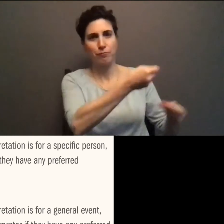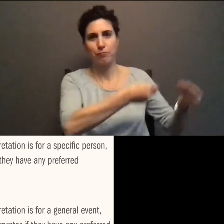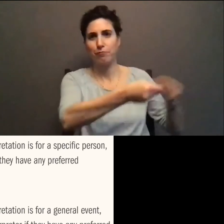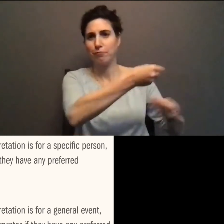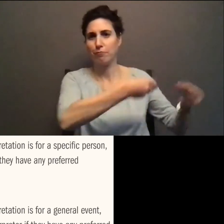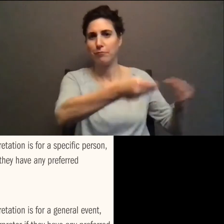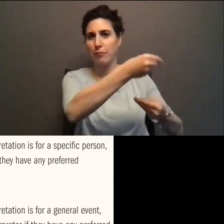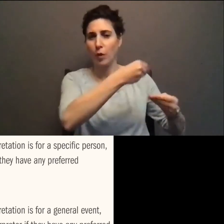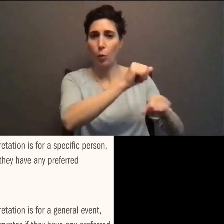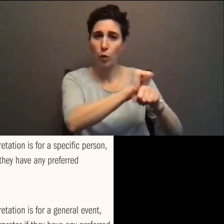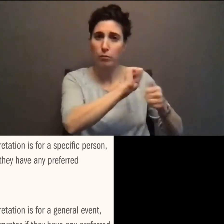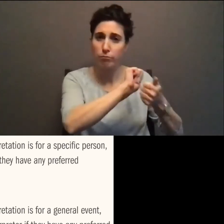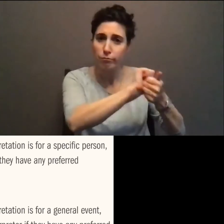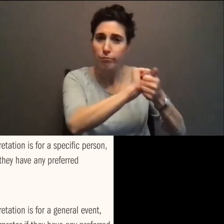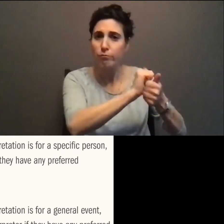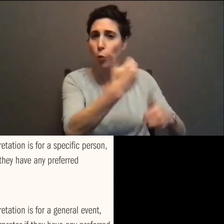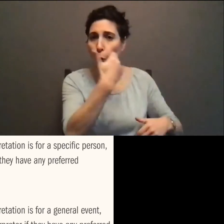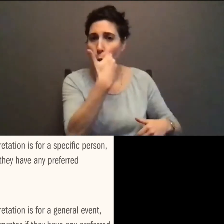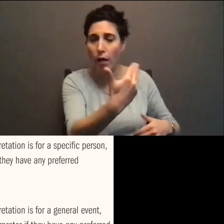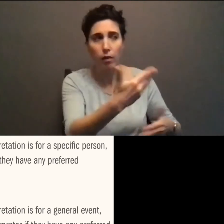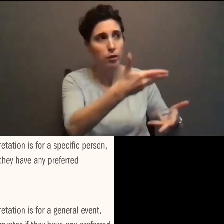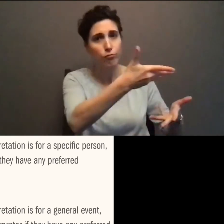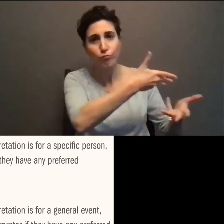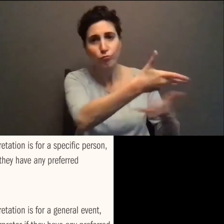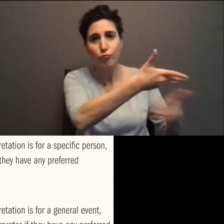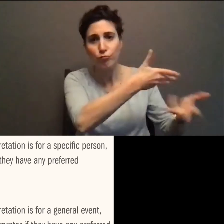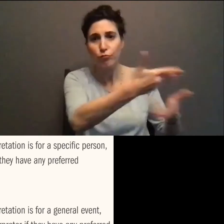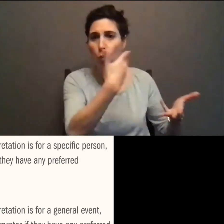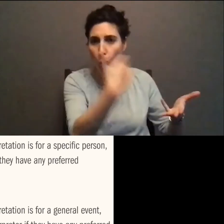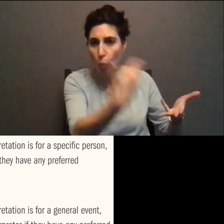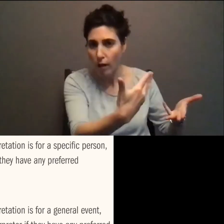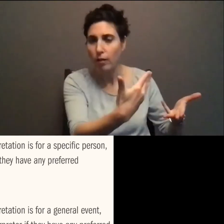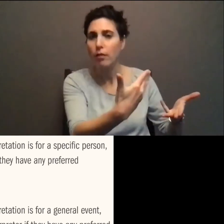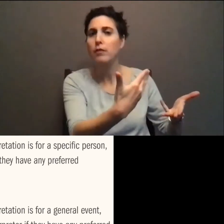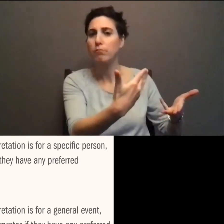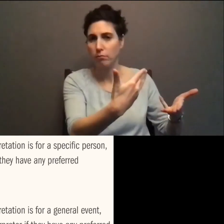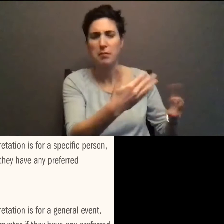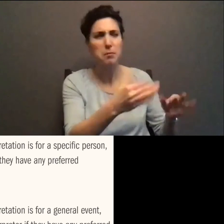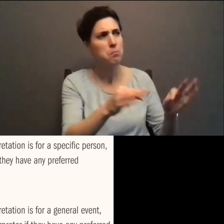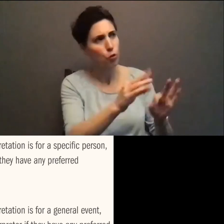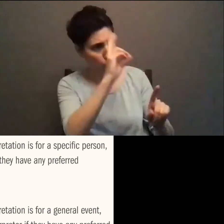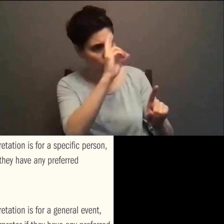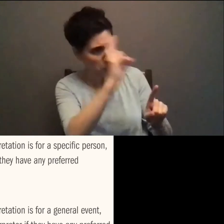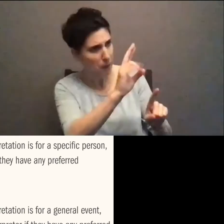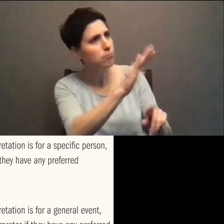be able to work with the people that they communicate best with. And we should respect that.